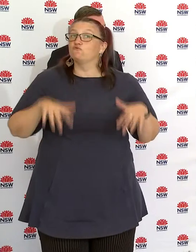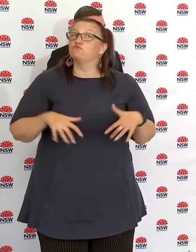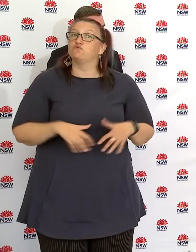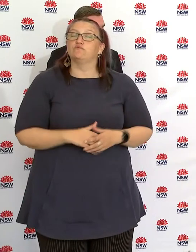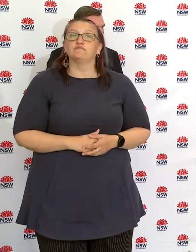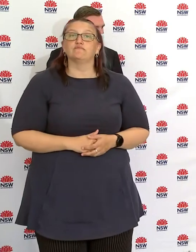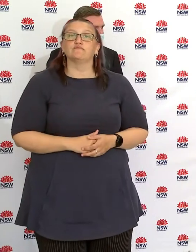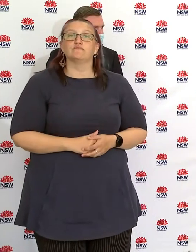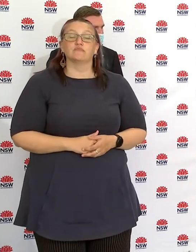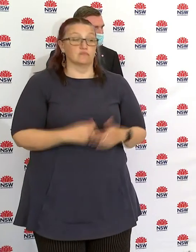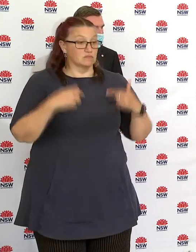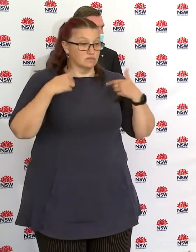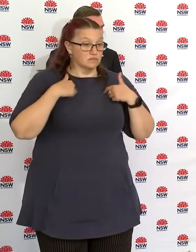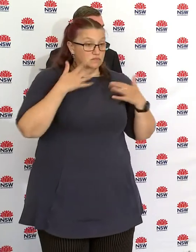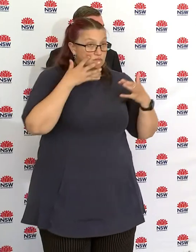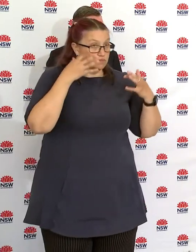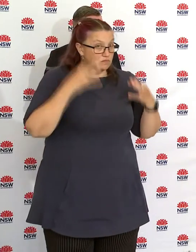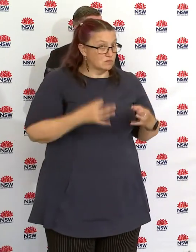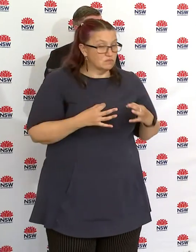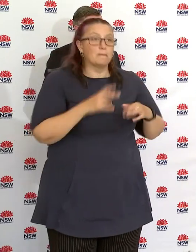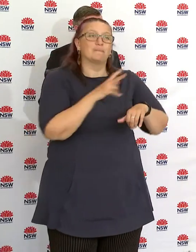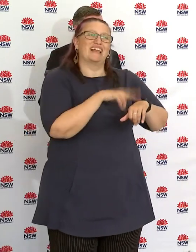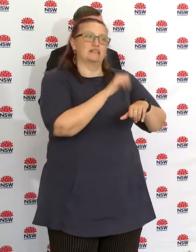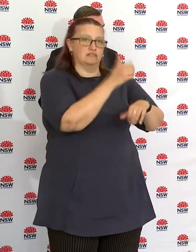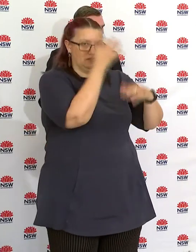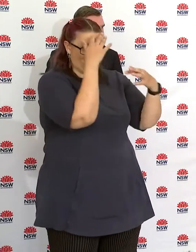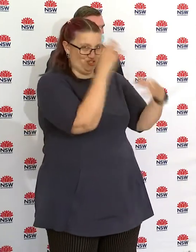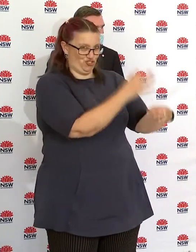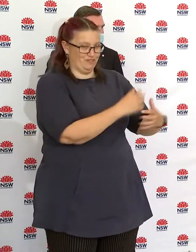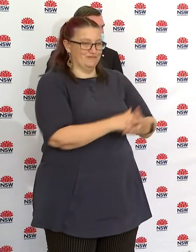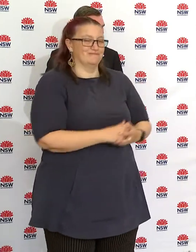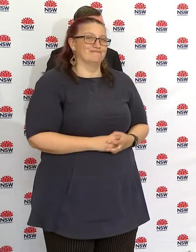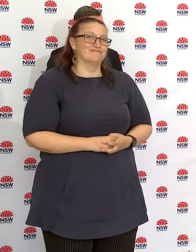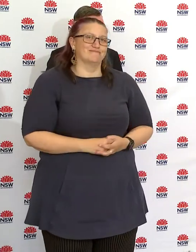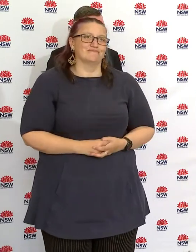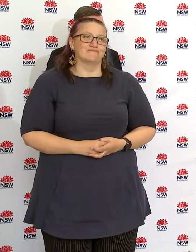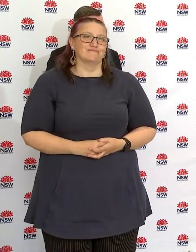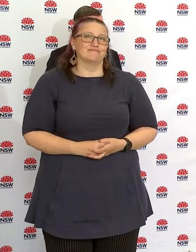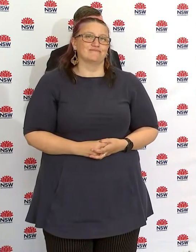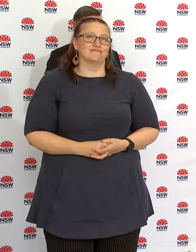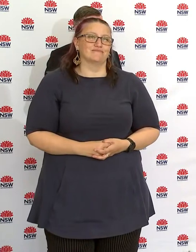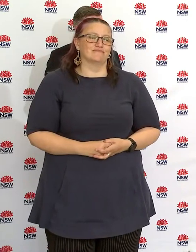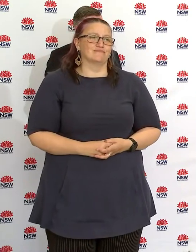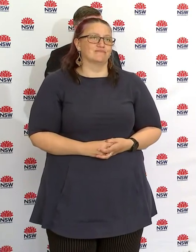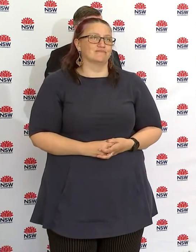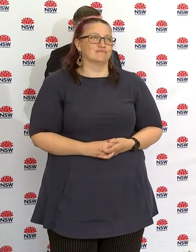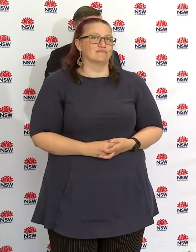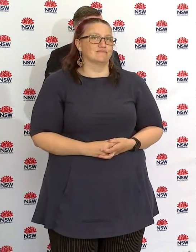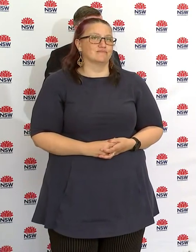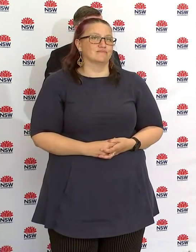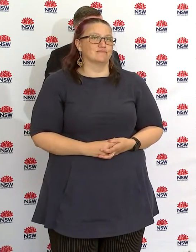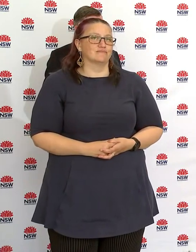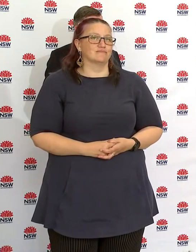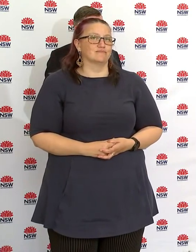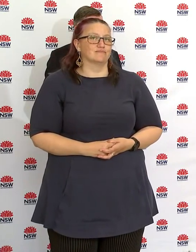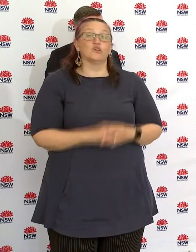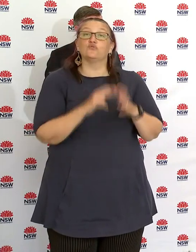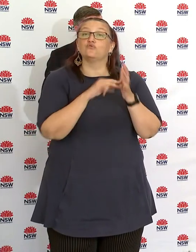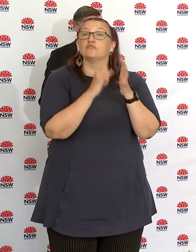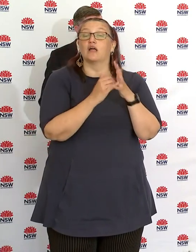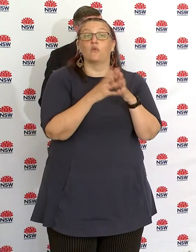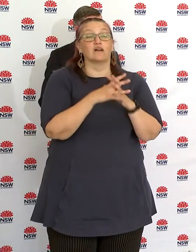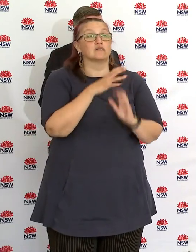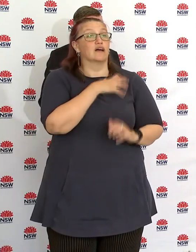those in operational positions to make in terms of what's required. But I do want to stress that it's the government's position to